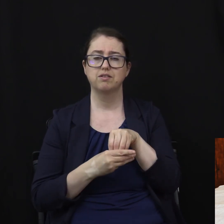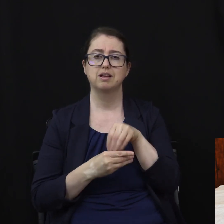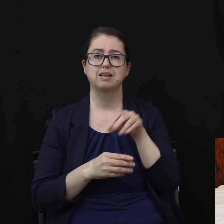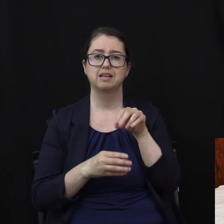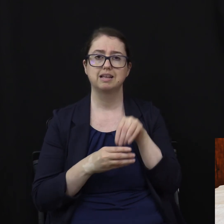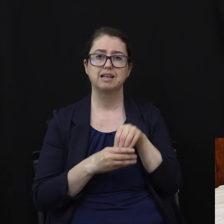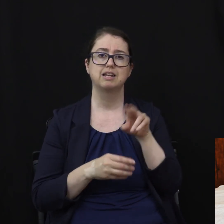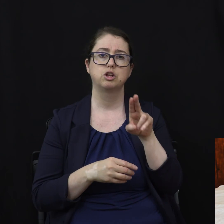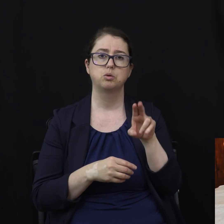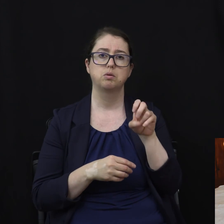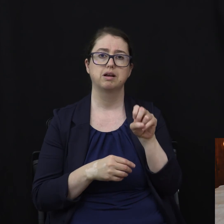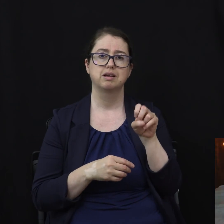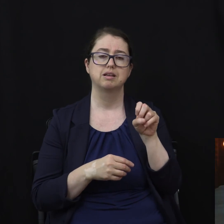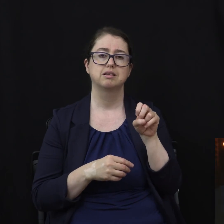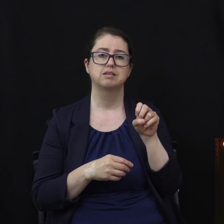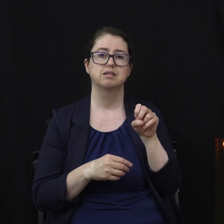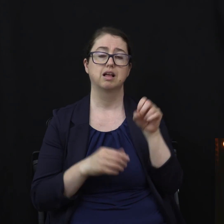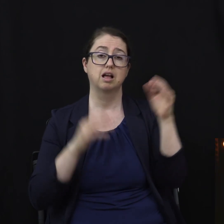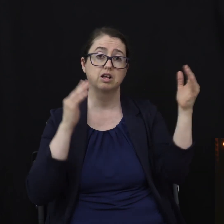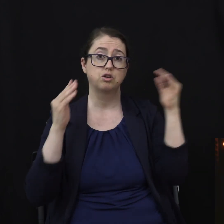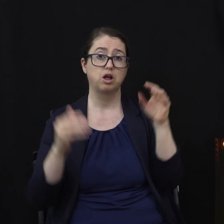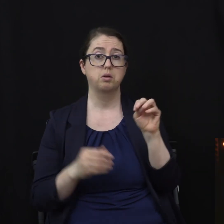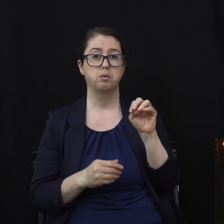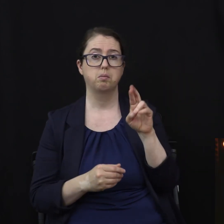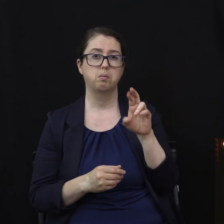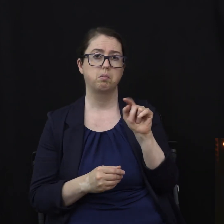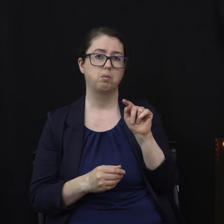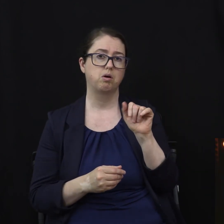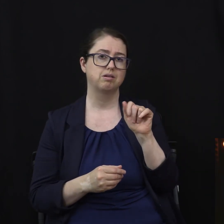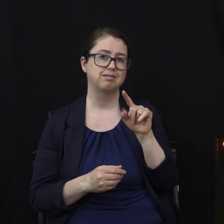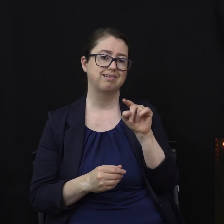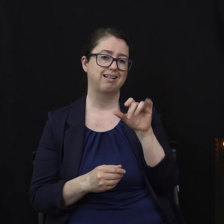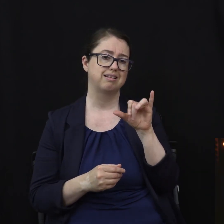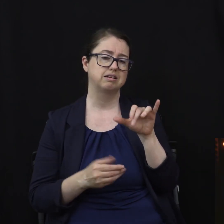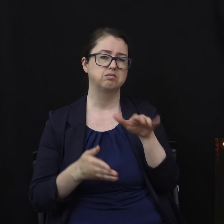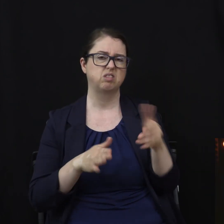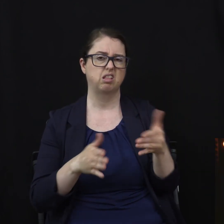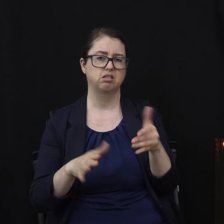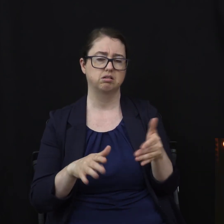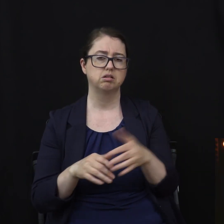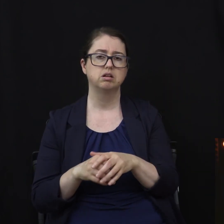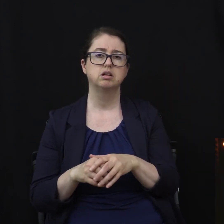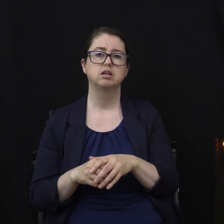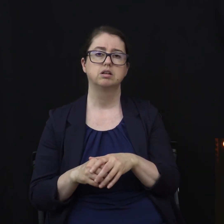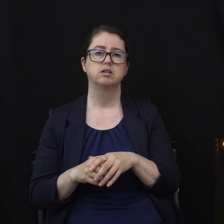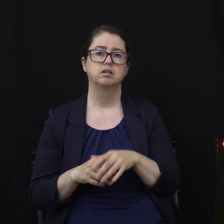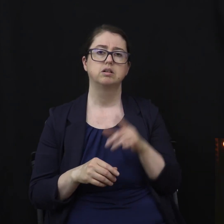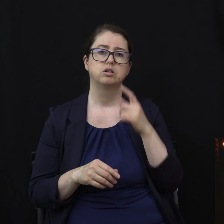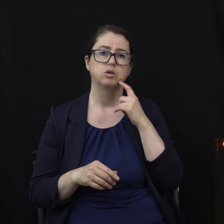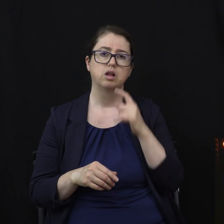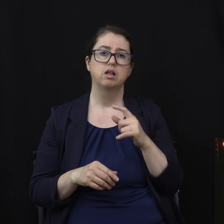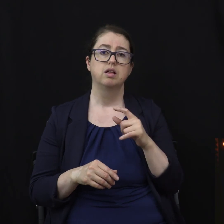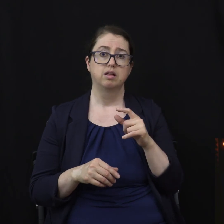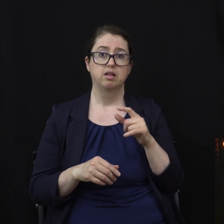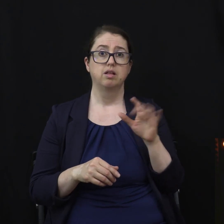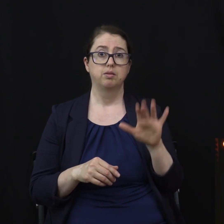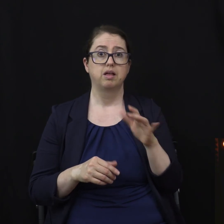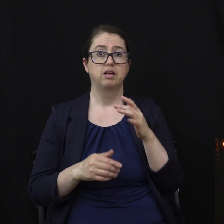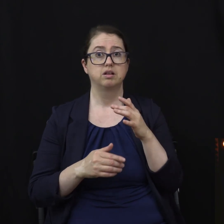Mortality showed that those who never attend religious activities exhibited two times the risk of